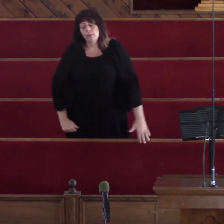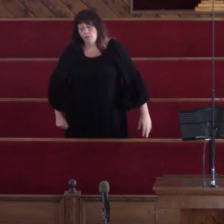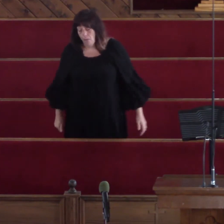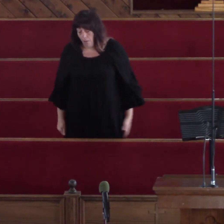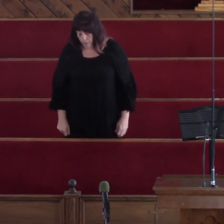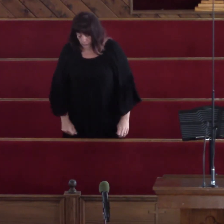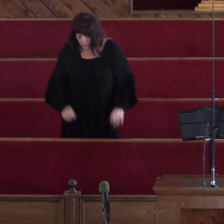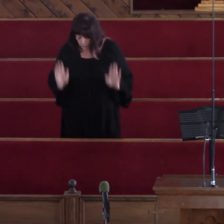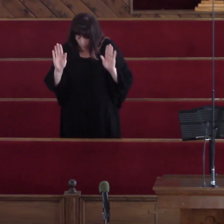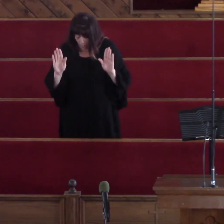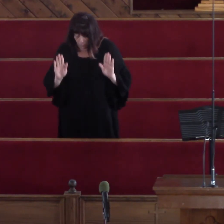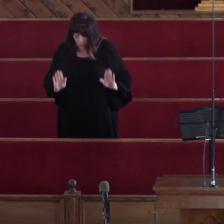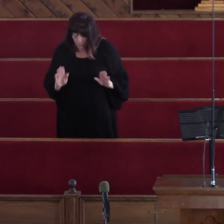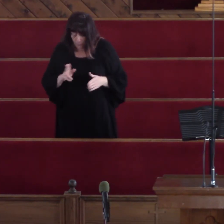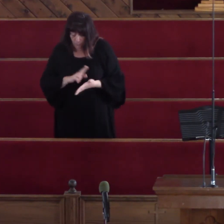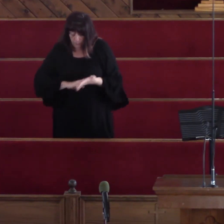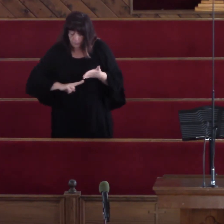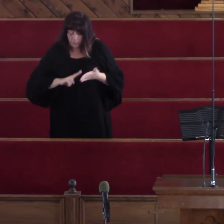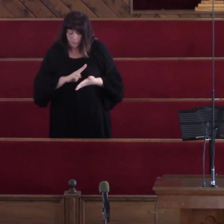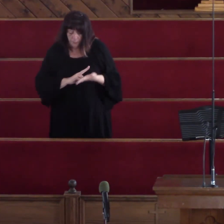Praise his holy name.